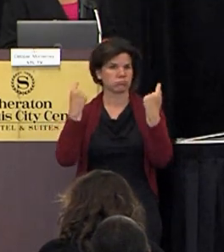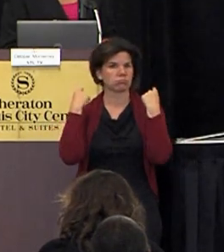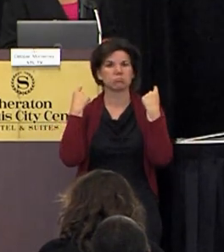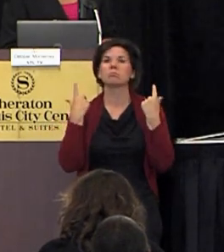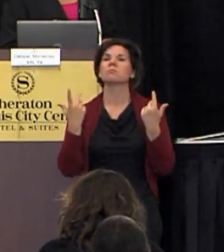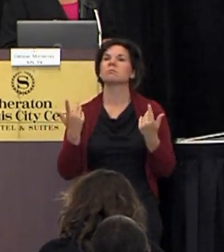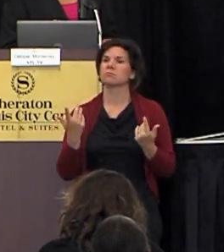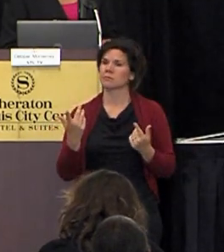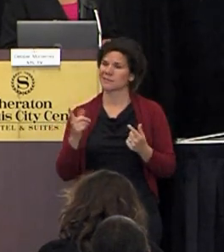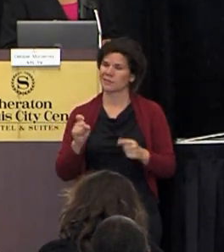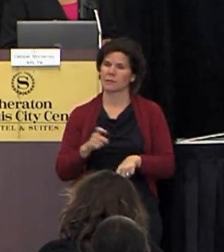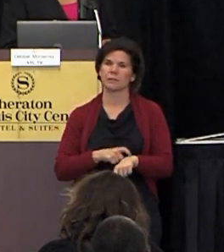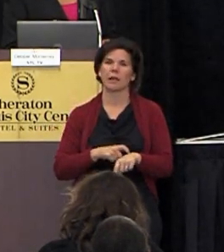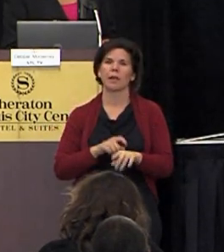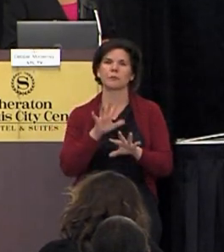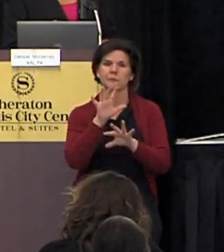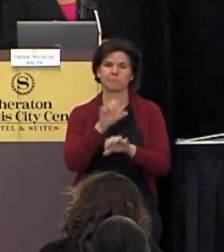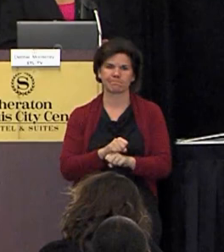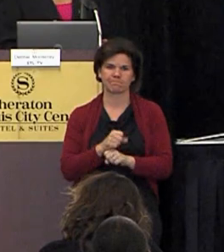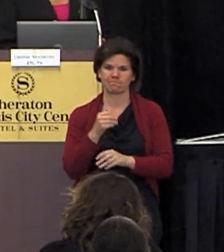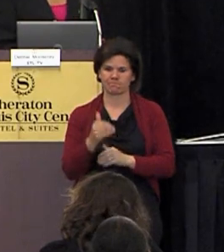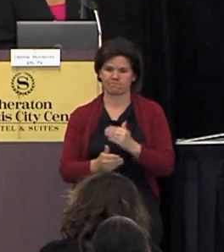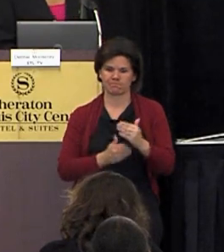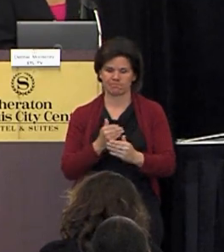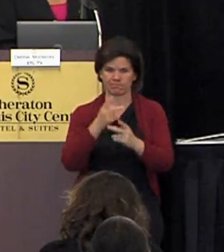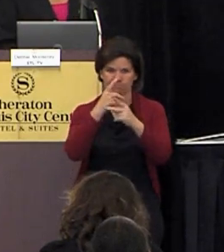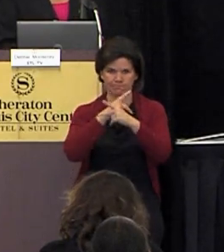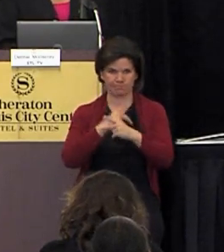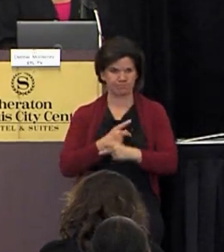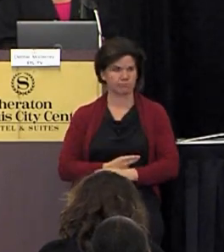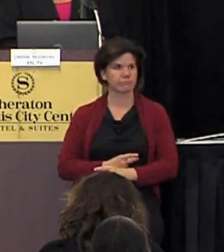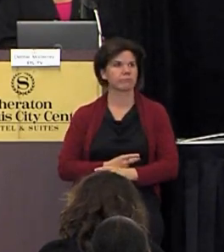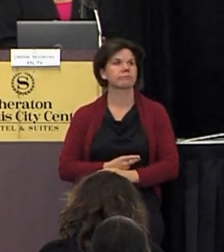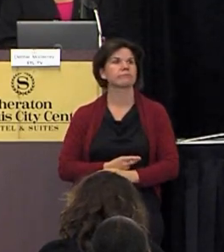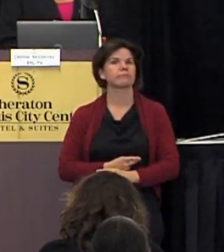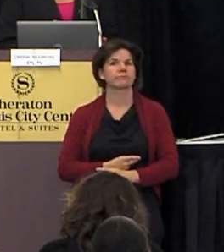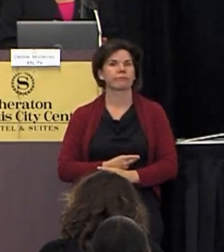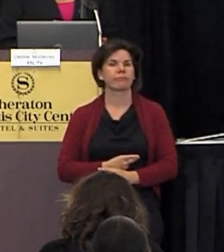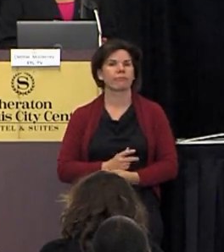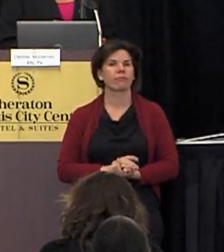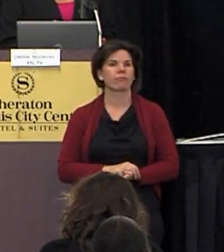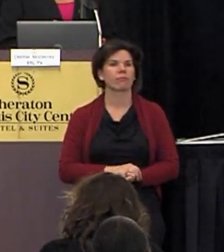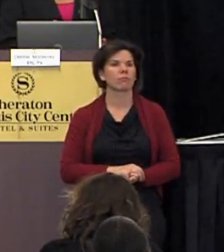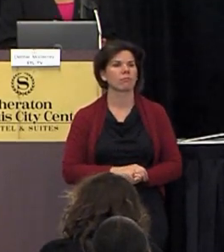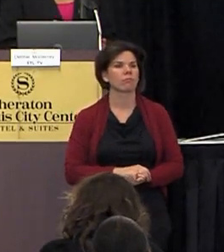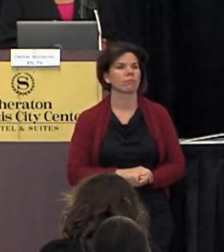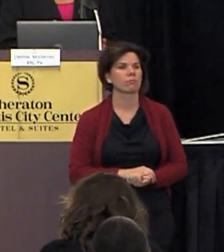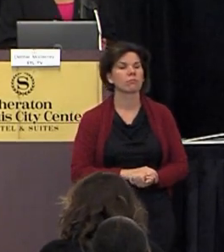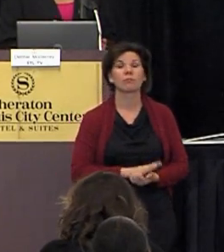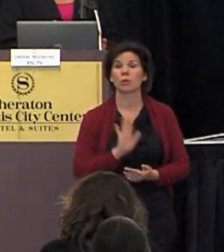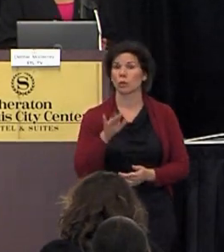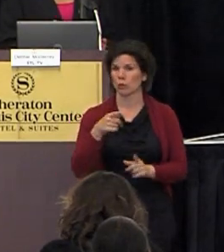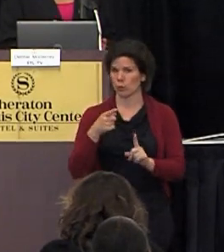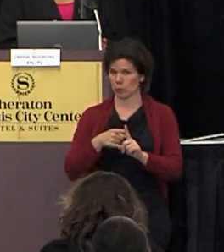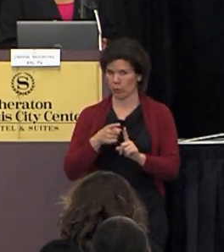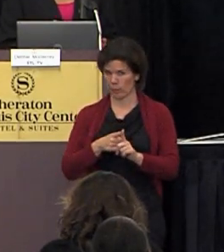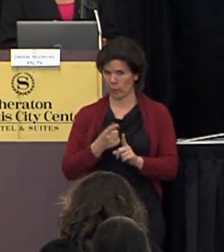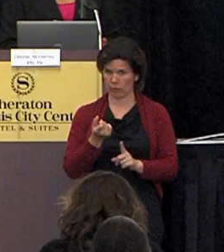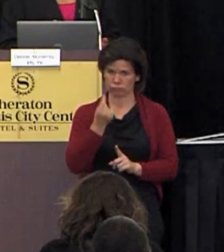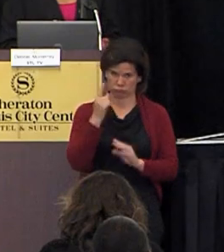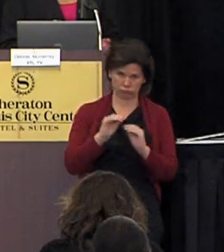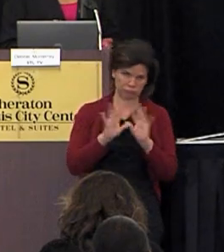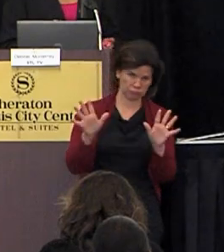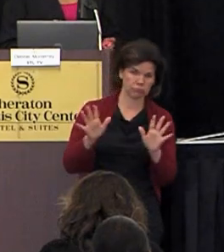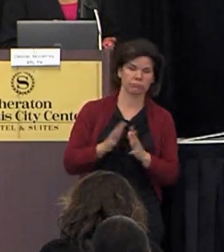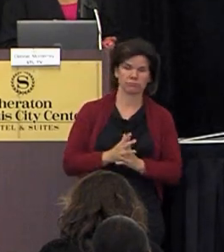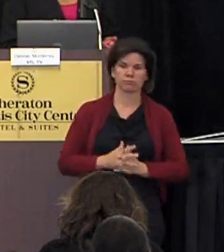i think it takes time to sort all these issues out but um i think your point is well taken and it just